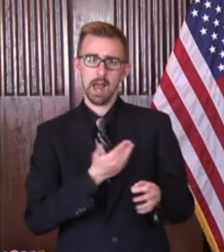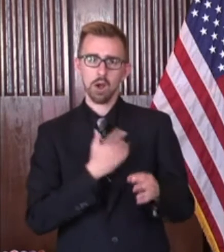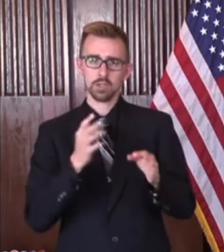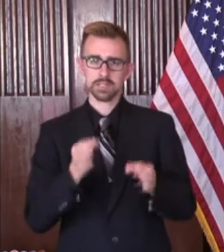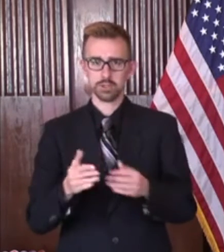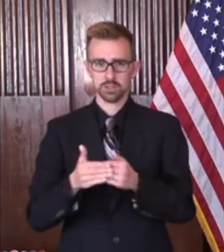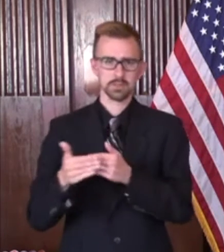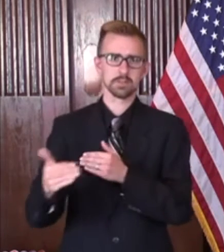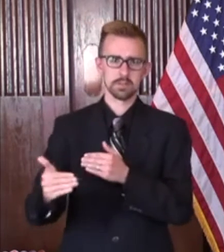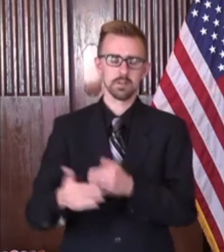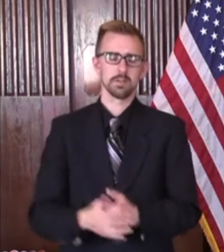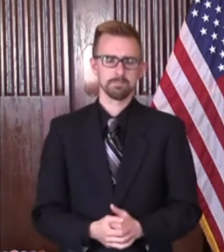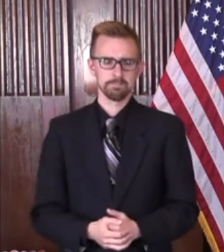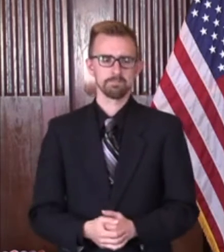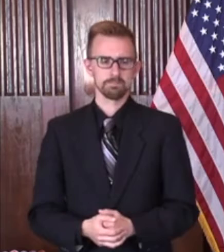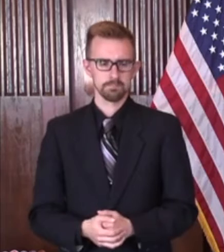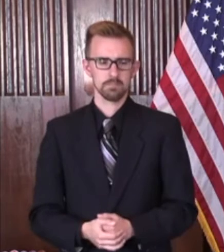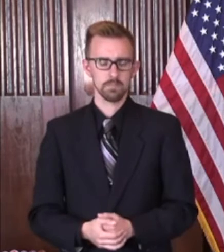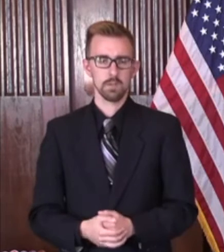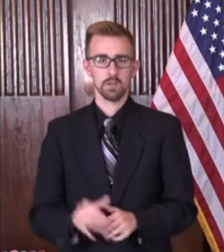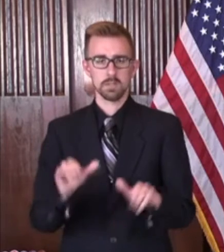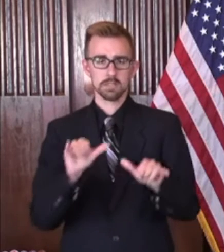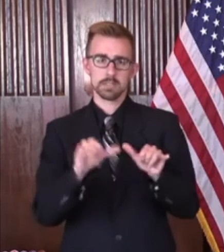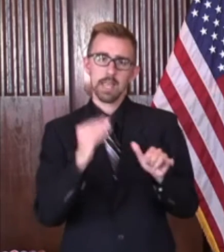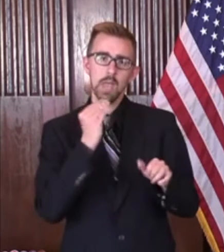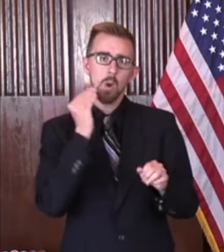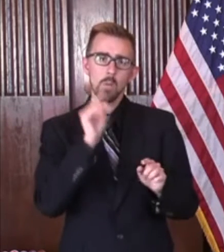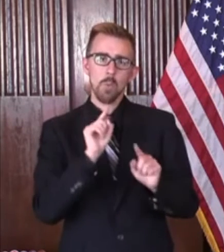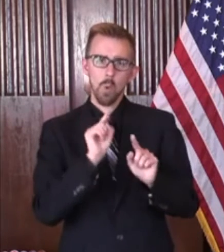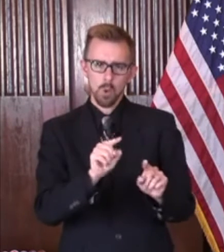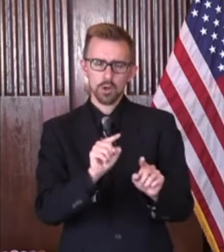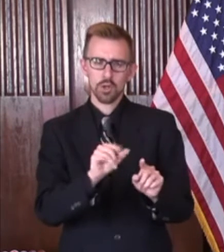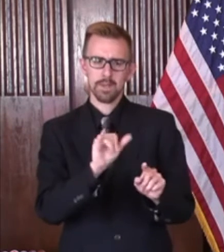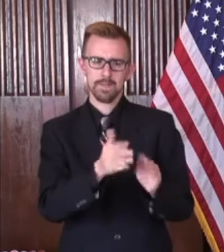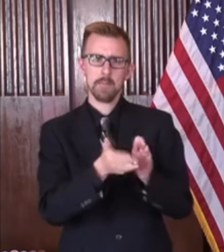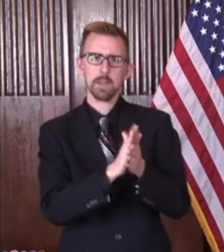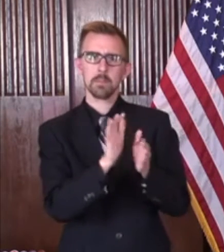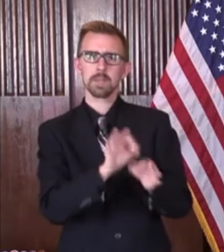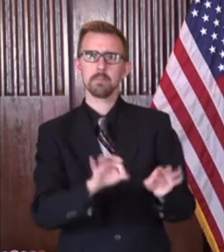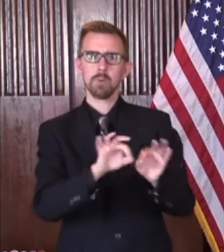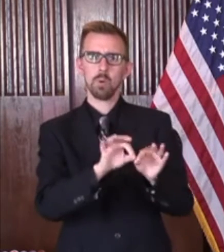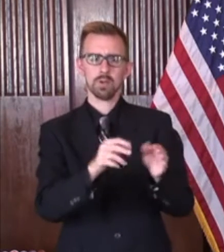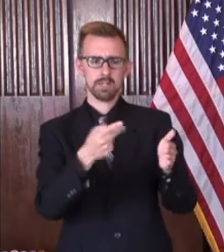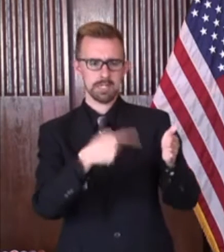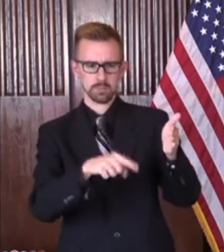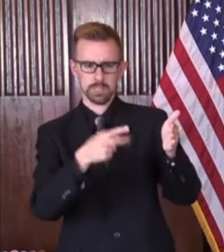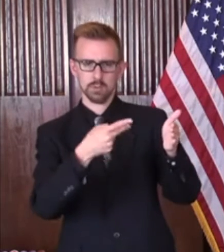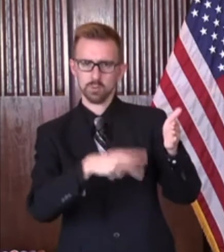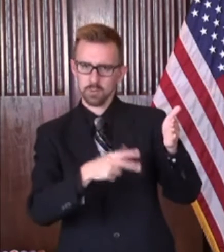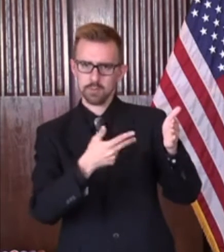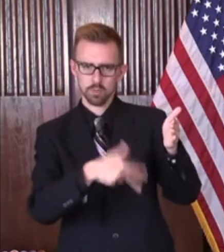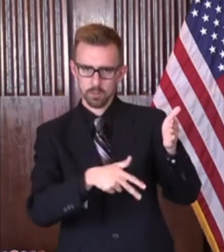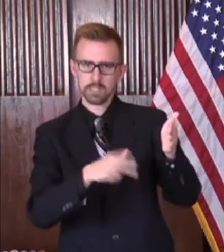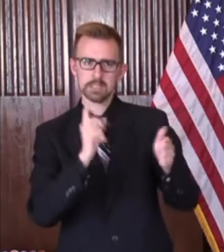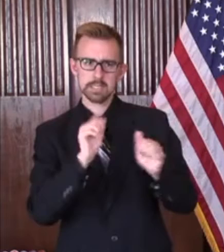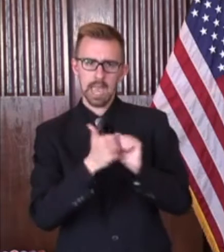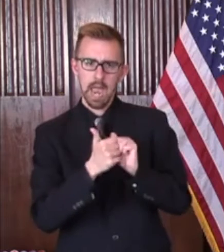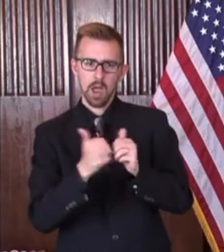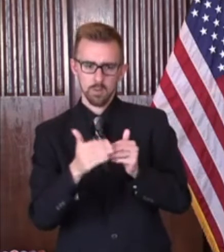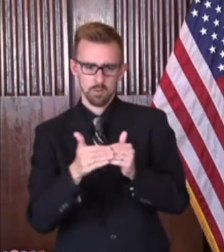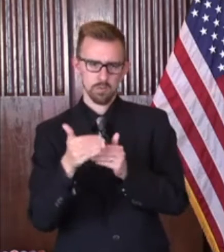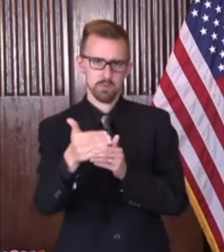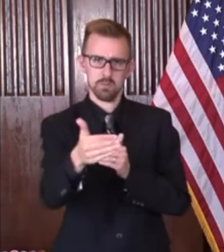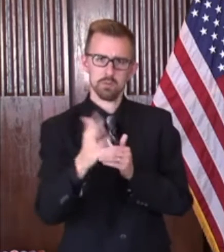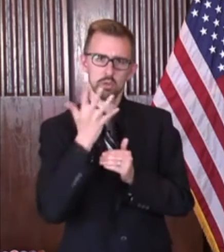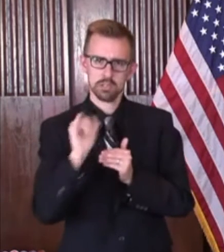future of this state. So the stay-at-home order becomes very important in the next couple of weeks to see where we lead this state, and we're going.